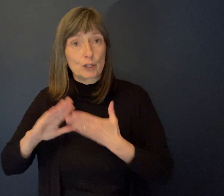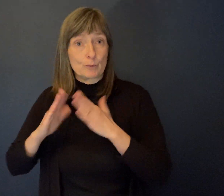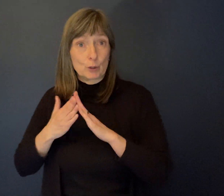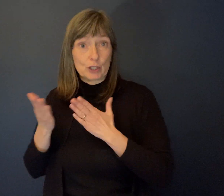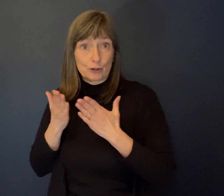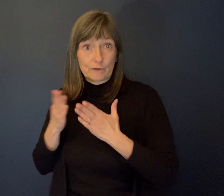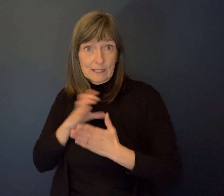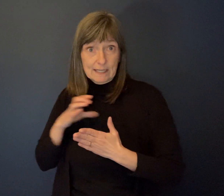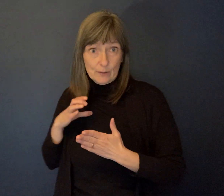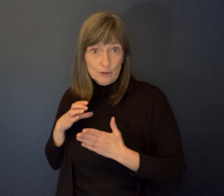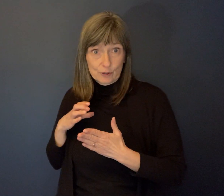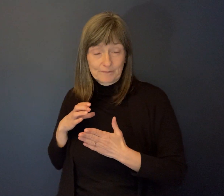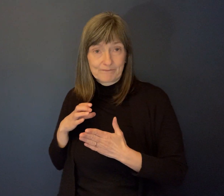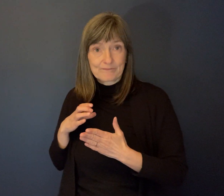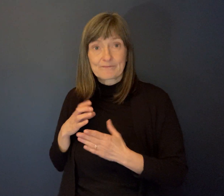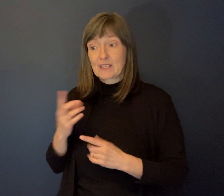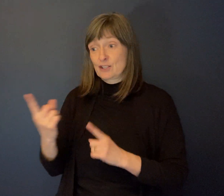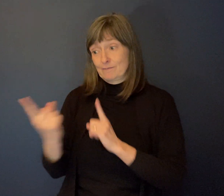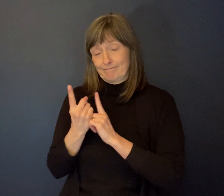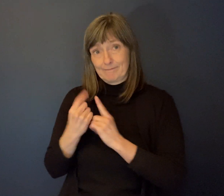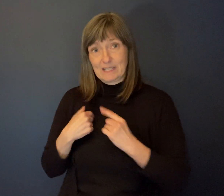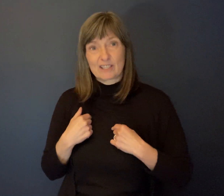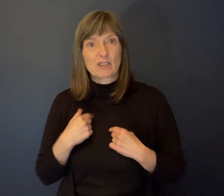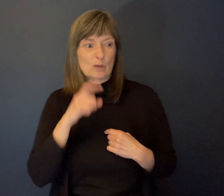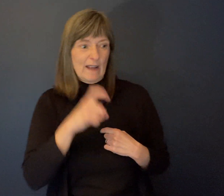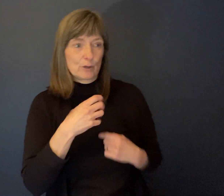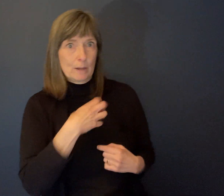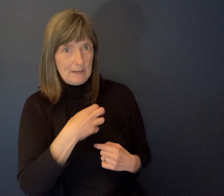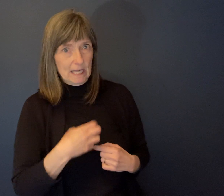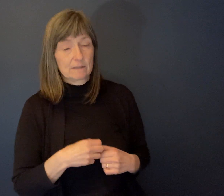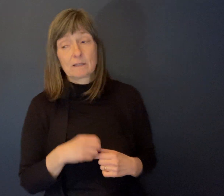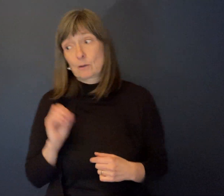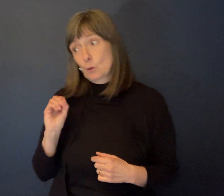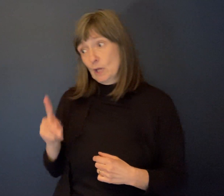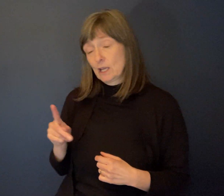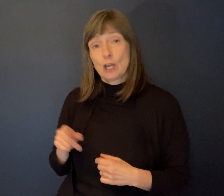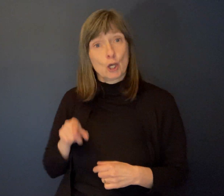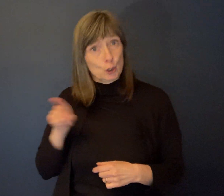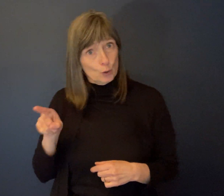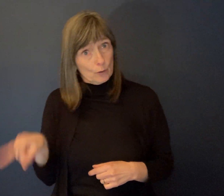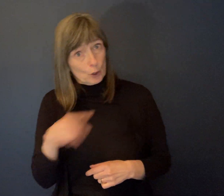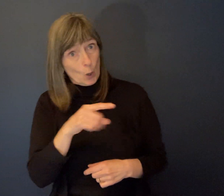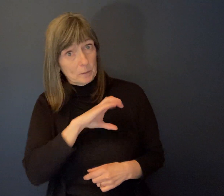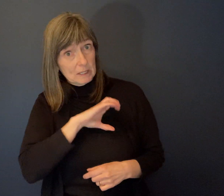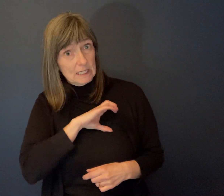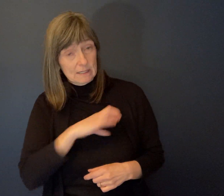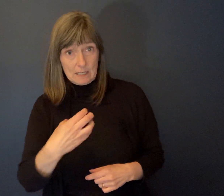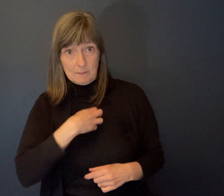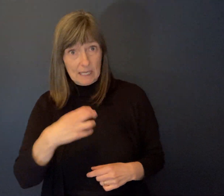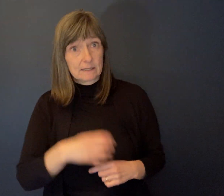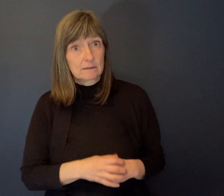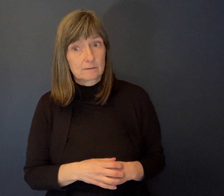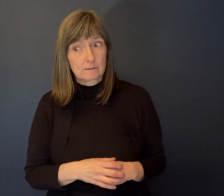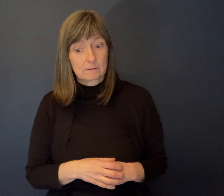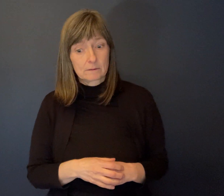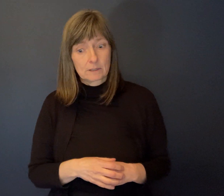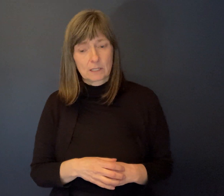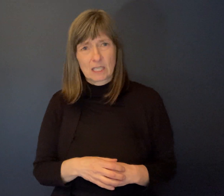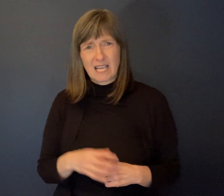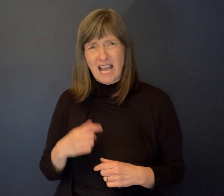she said, we got to go and make a complaint. I said, okay. Yes. She said, you have to go to the police station to make a complaint. I said, I have to go to the